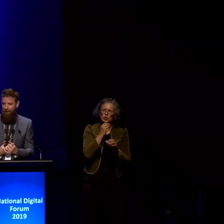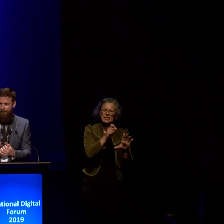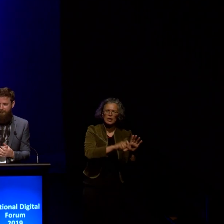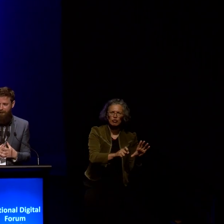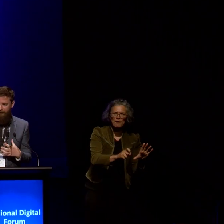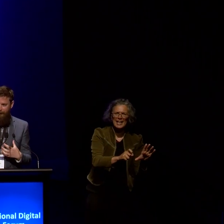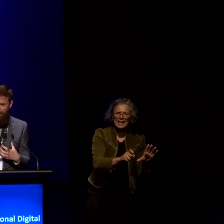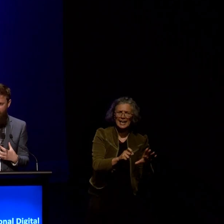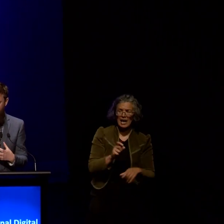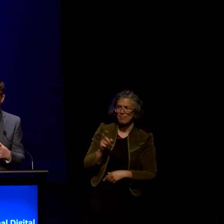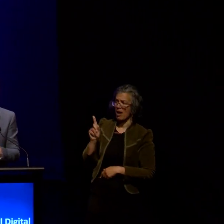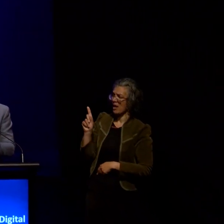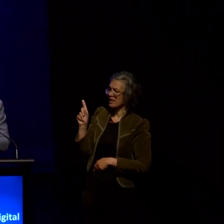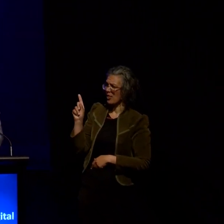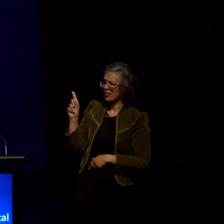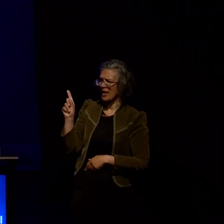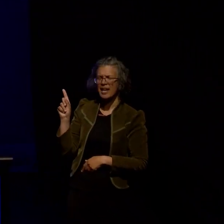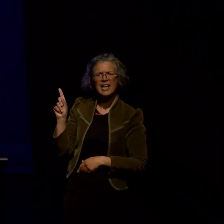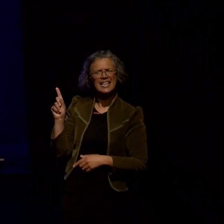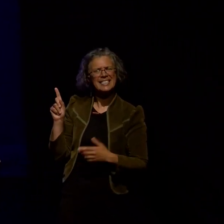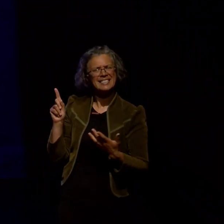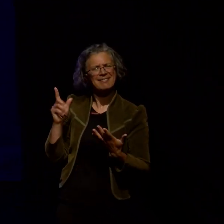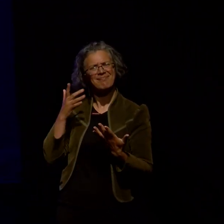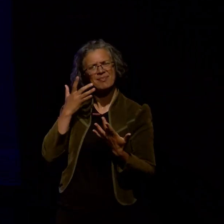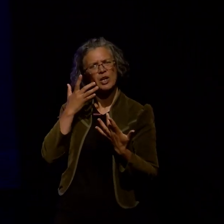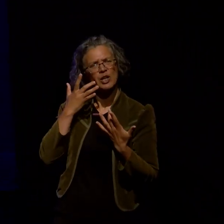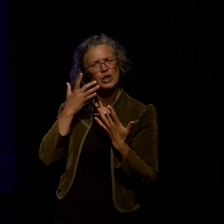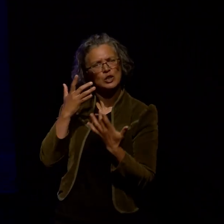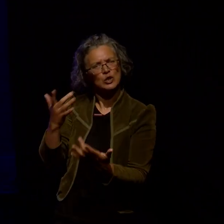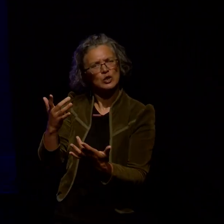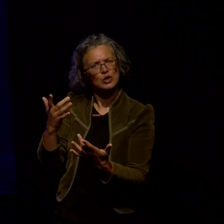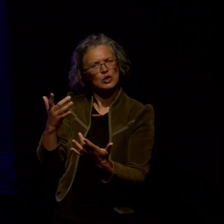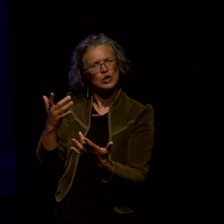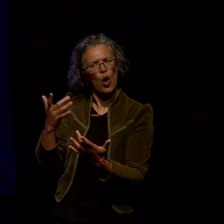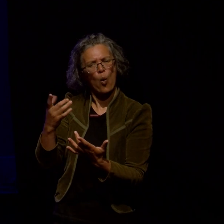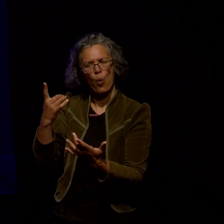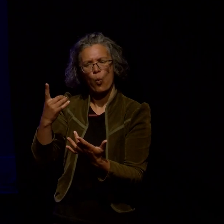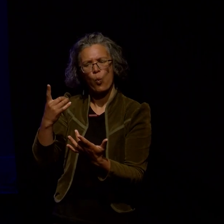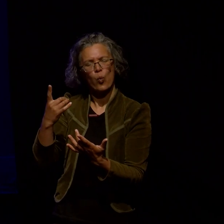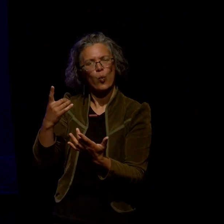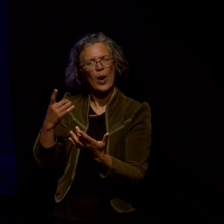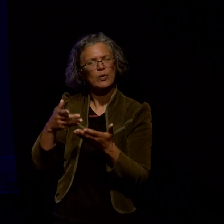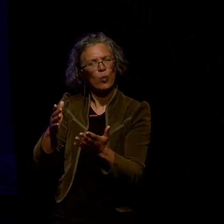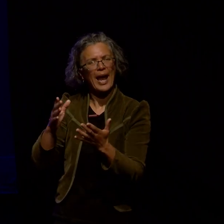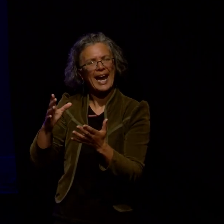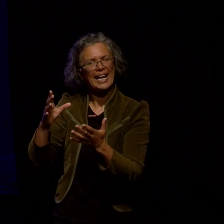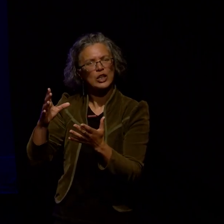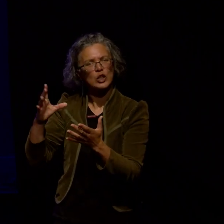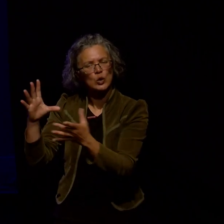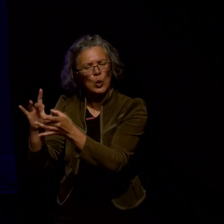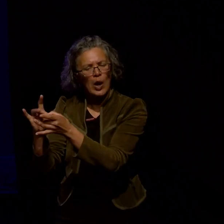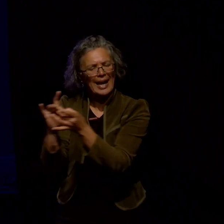something about these which are they serve as footholds into the rest of the book a sort of way in so that